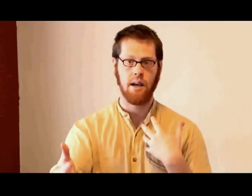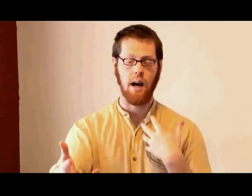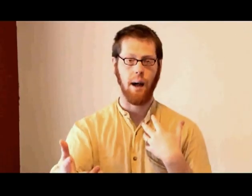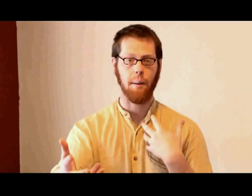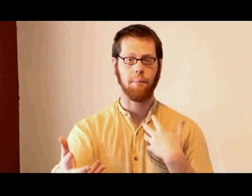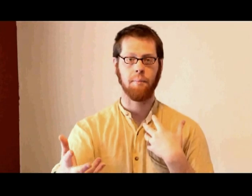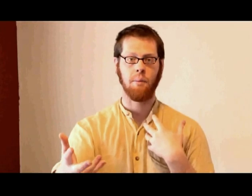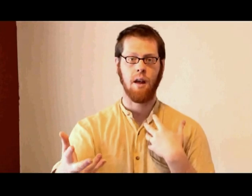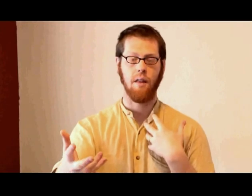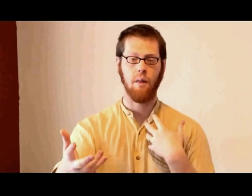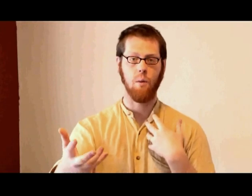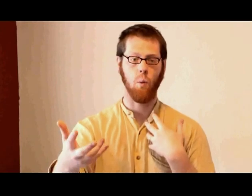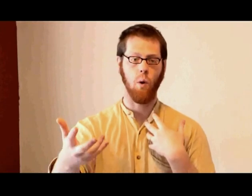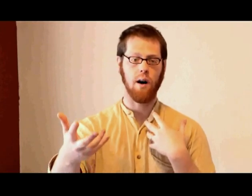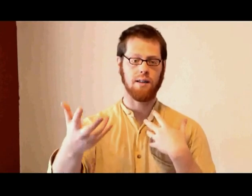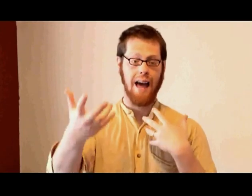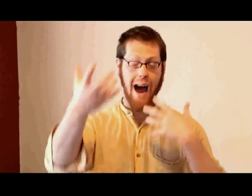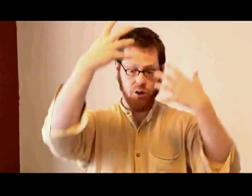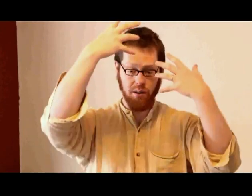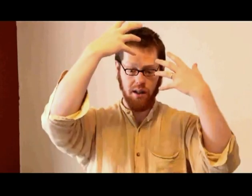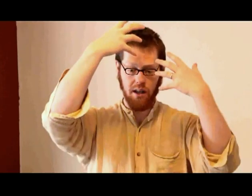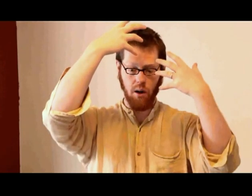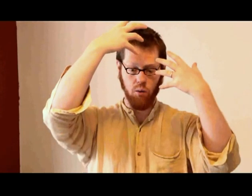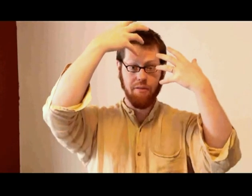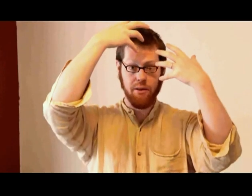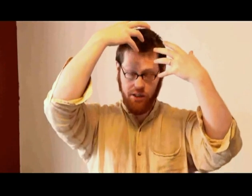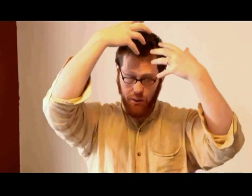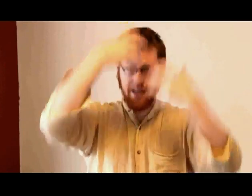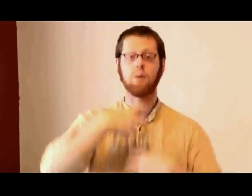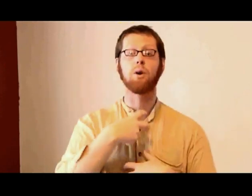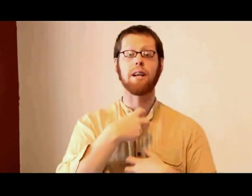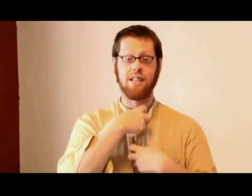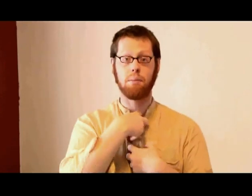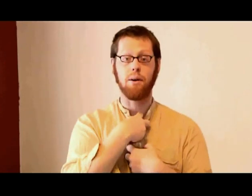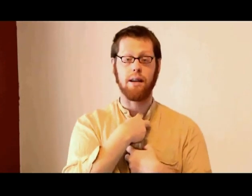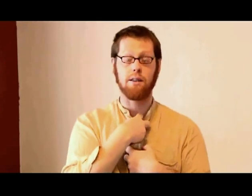was actually a reference to an inward experience.